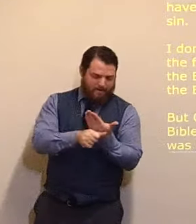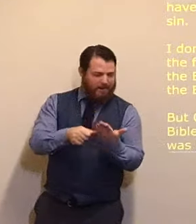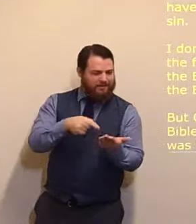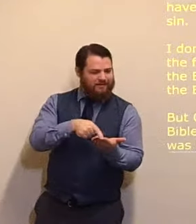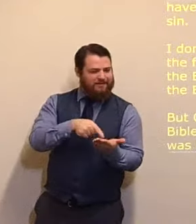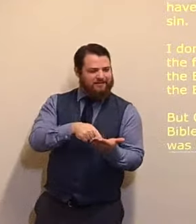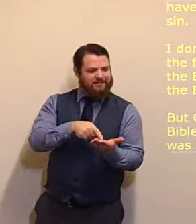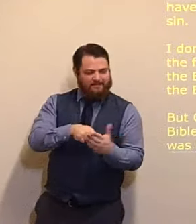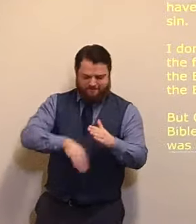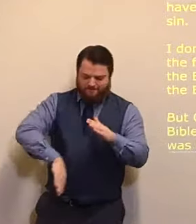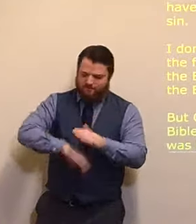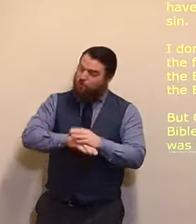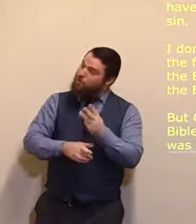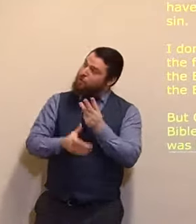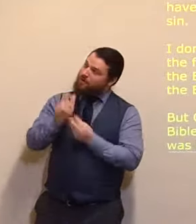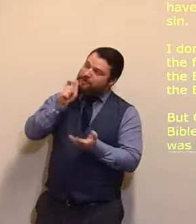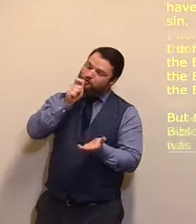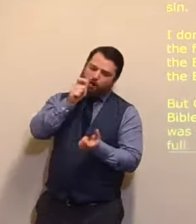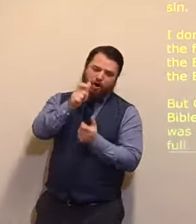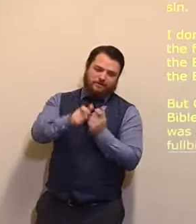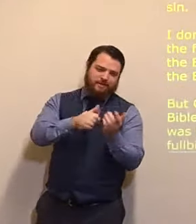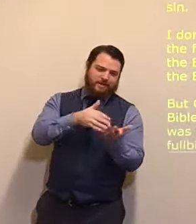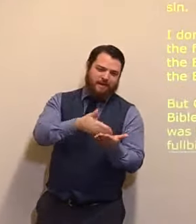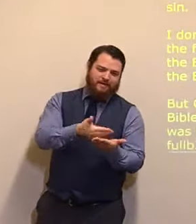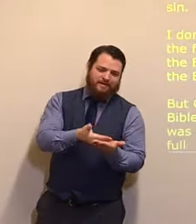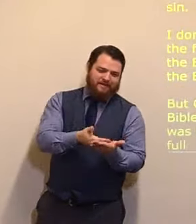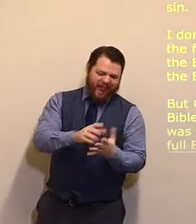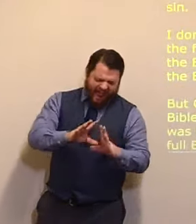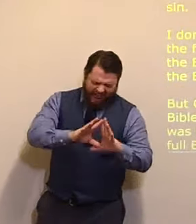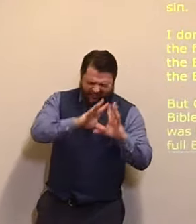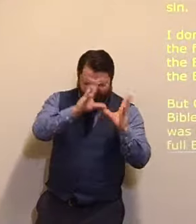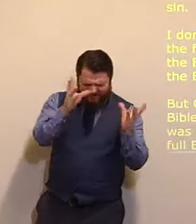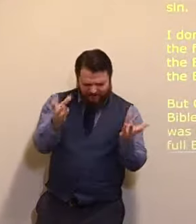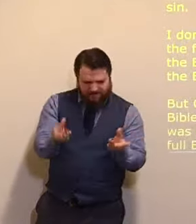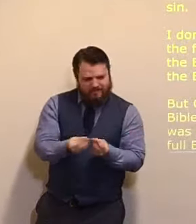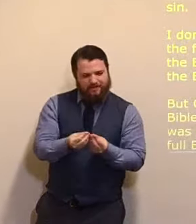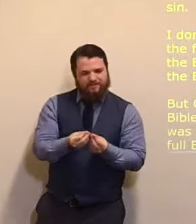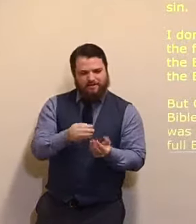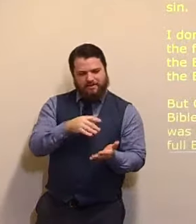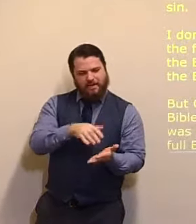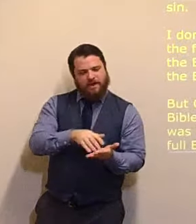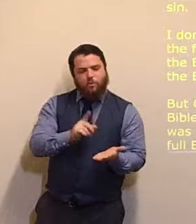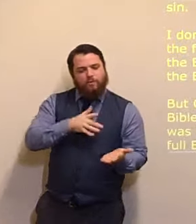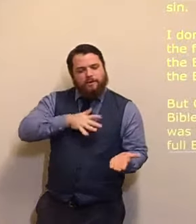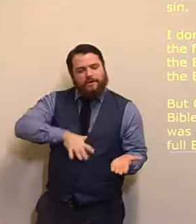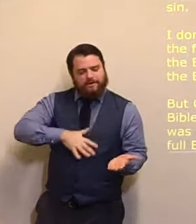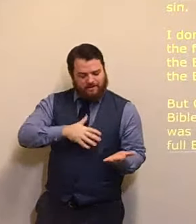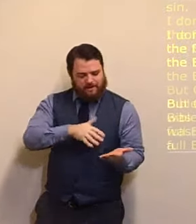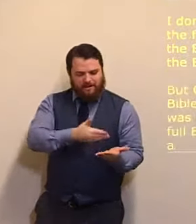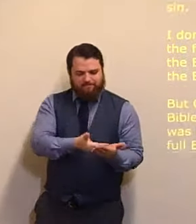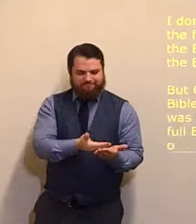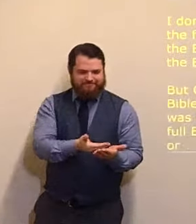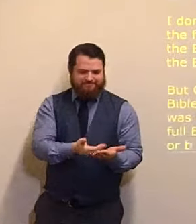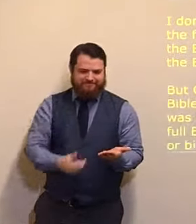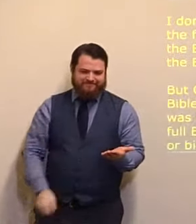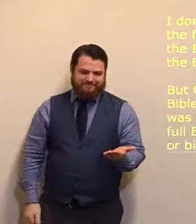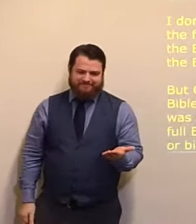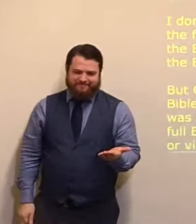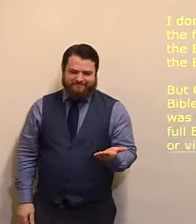Bible, is closed, and we have everything, we need. We have the full counsel of God. We have the Bible, and the Bible